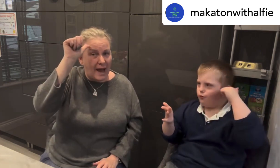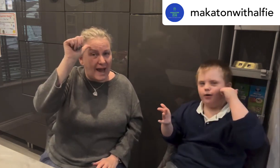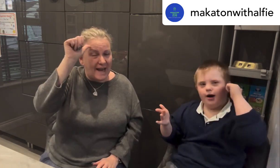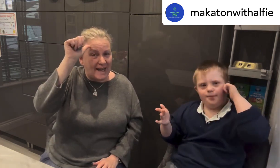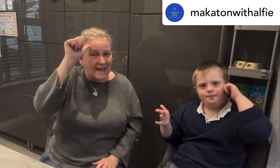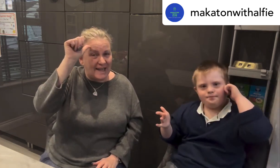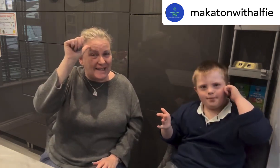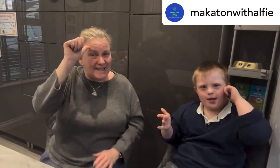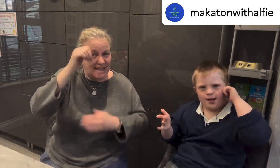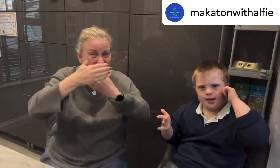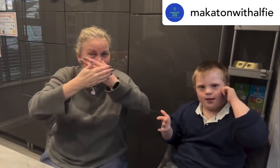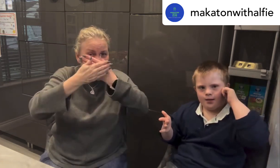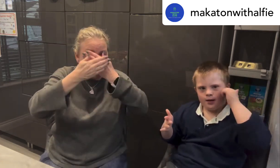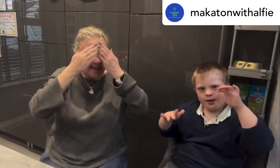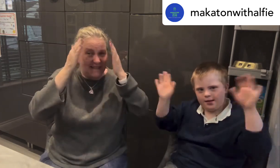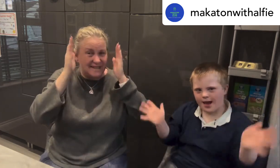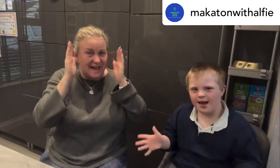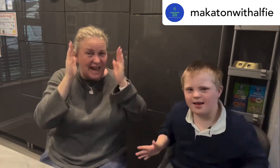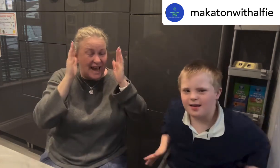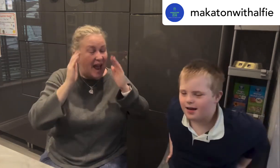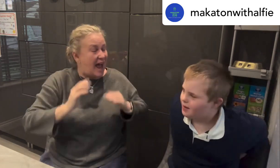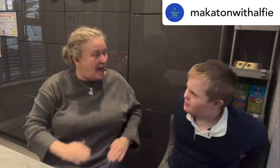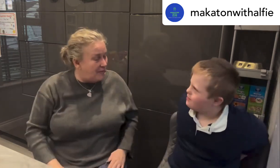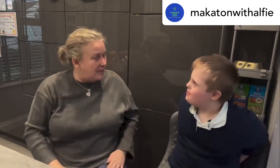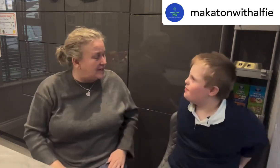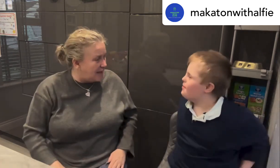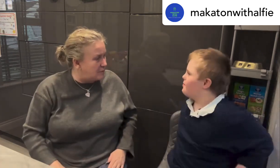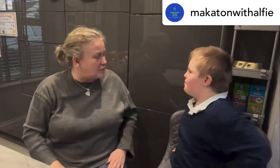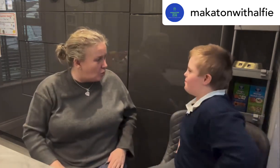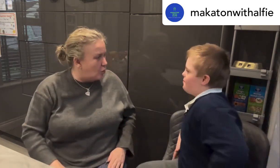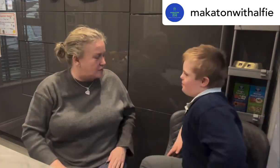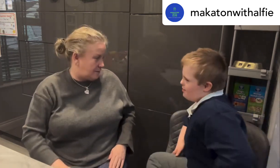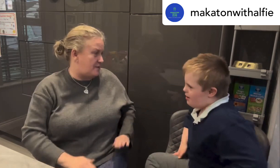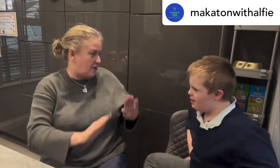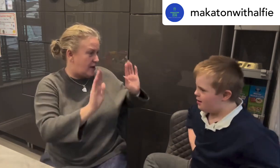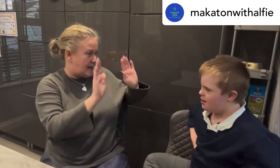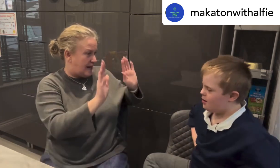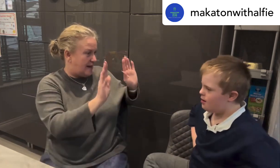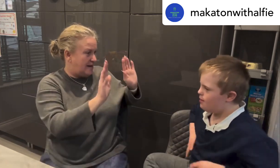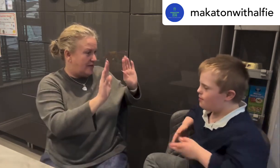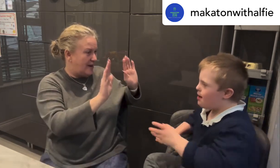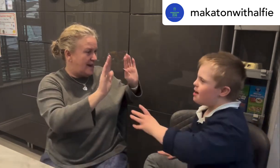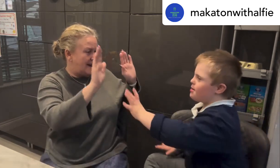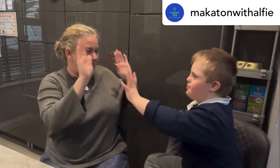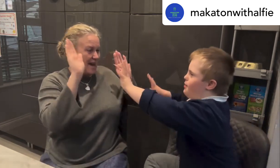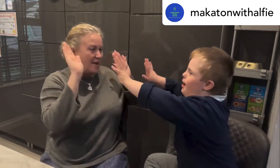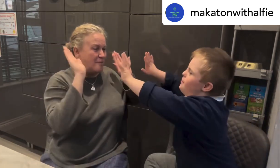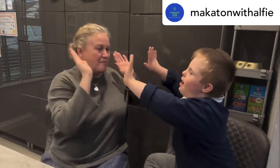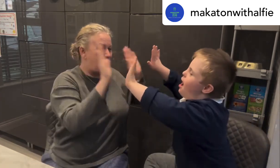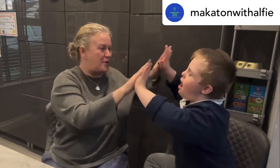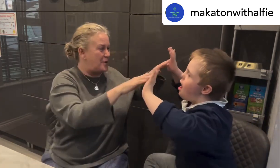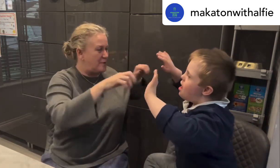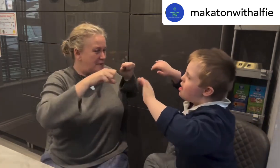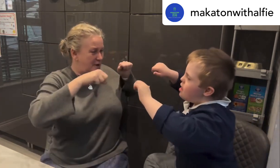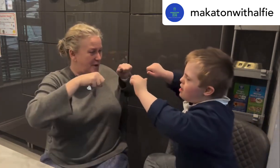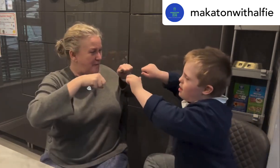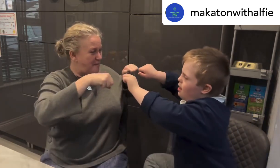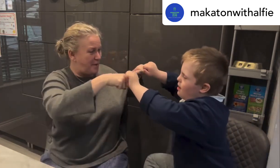day alphie that was awesome signing all right boom boom